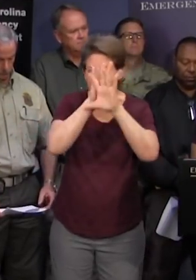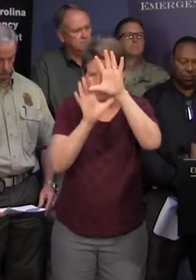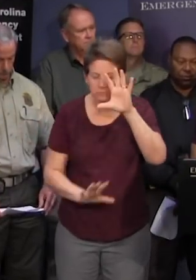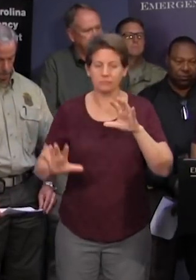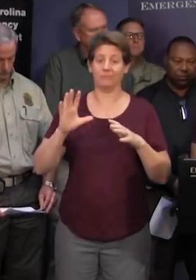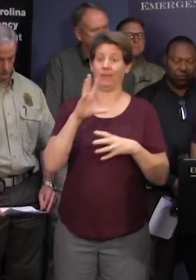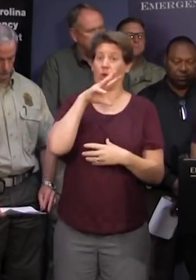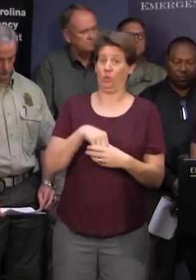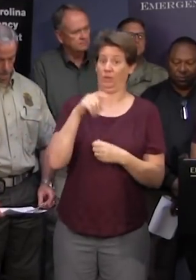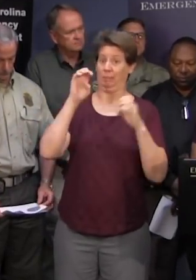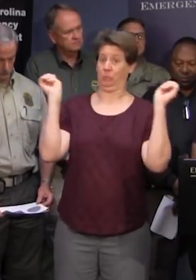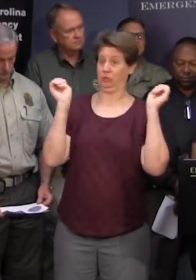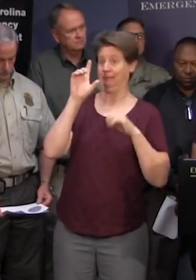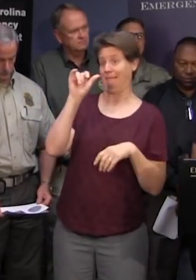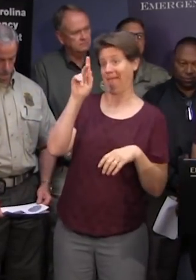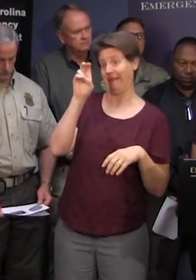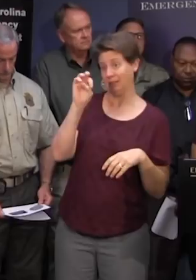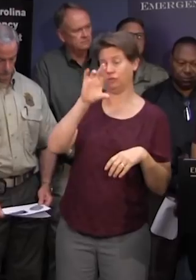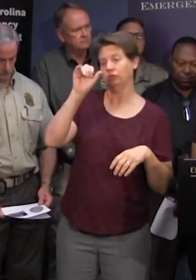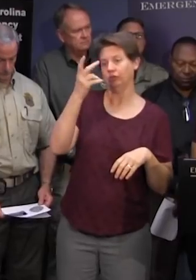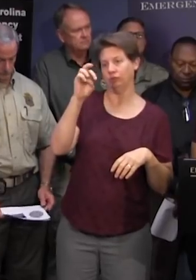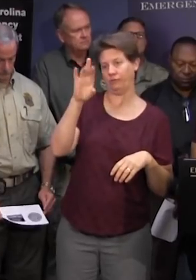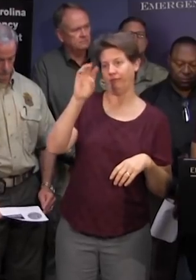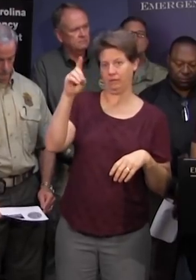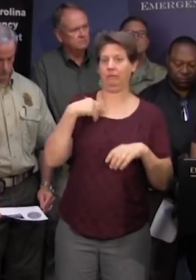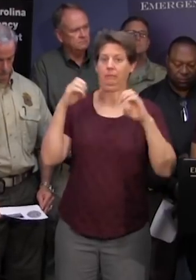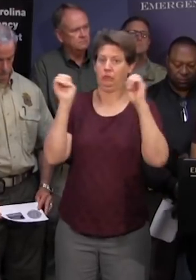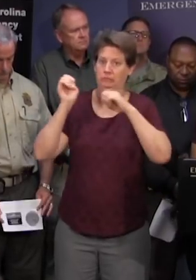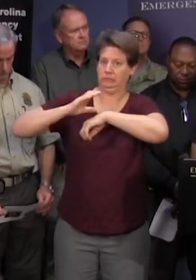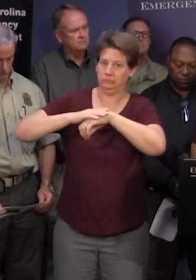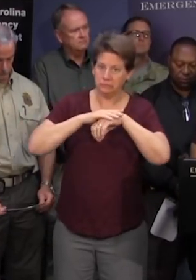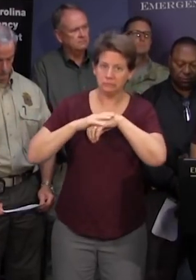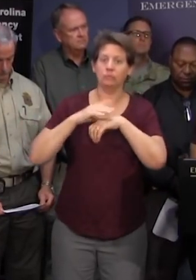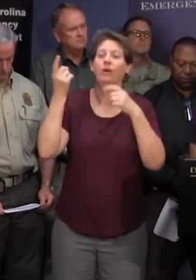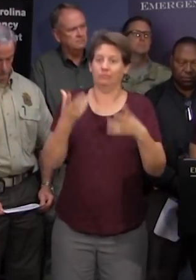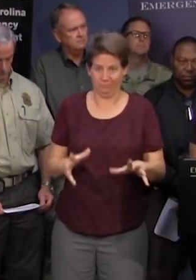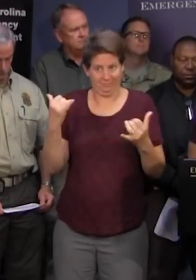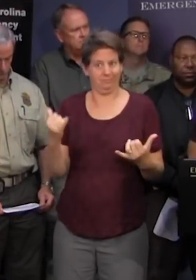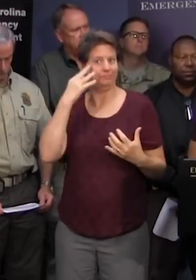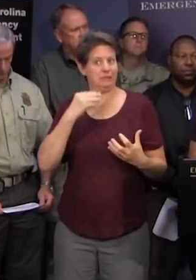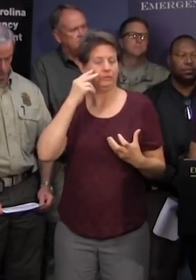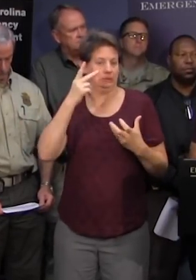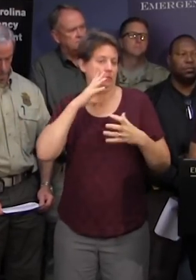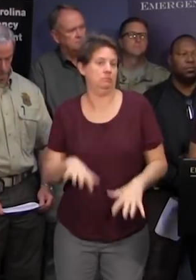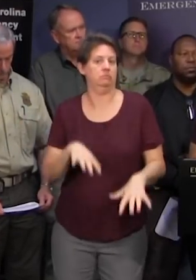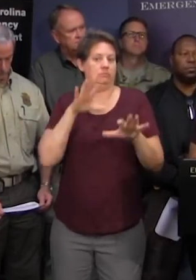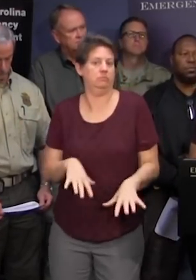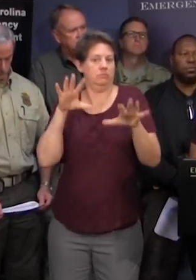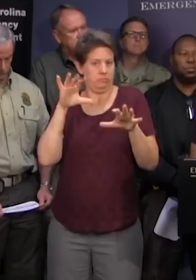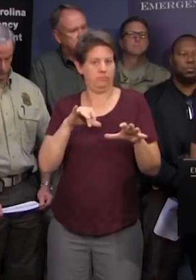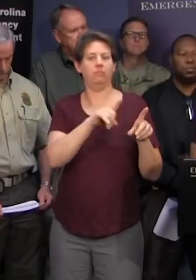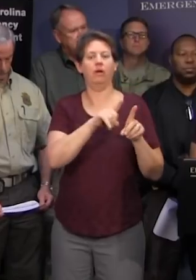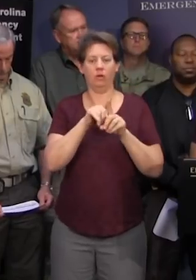flash flood emergency in Lancaster and Chesterfield counties where life-threatening flash flooding is occurring these flash flood emergencies also